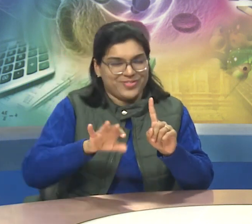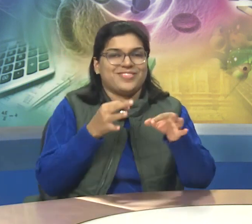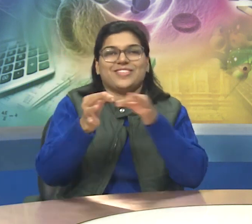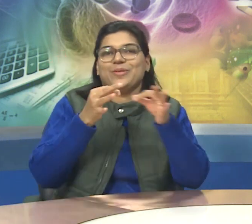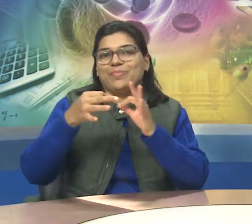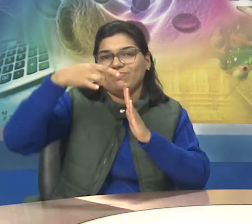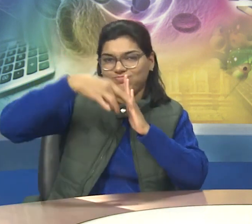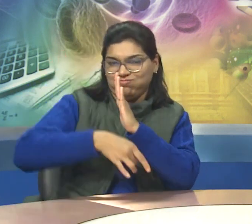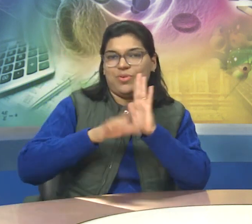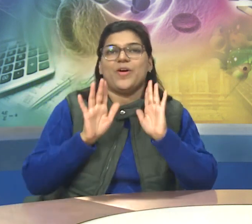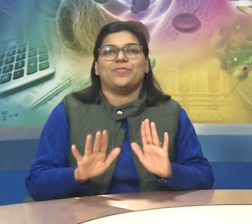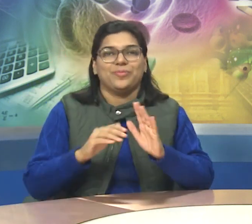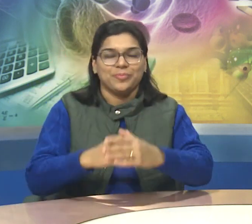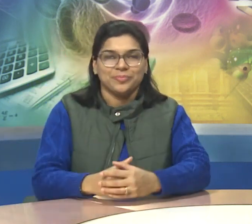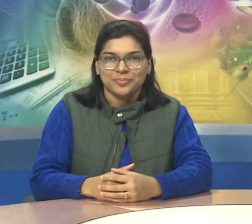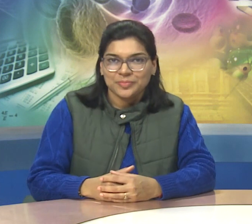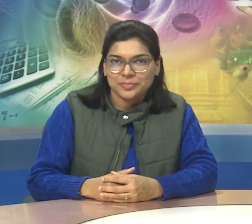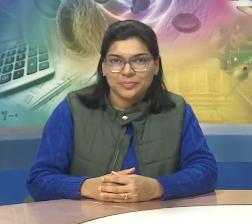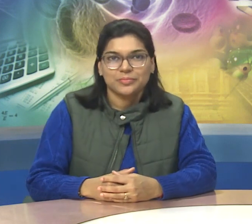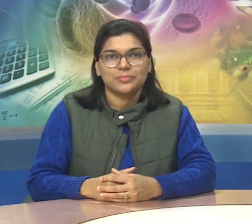Let's move forward to understand it.